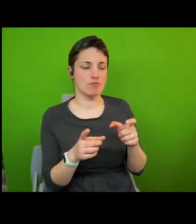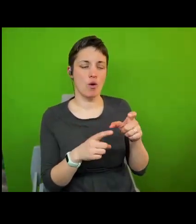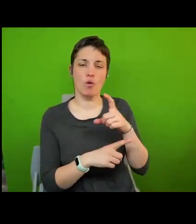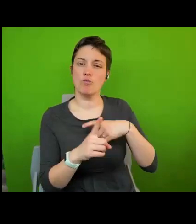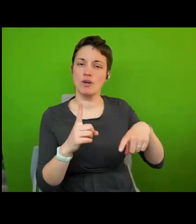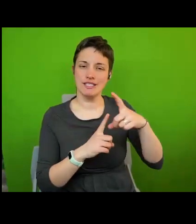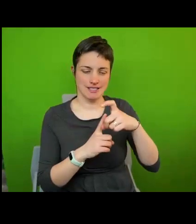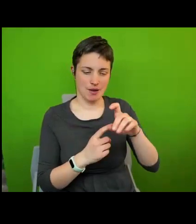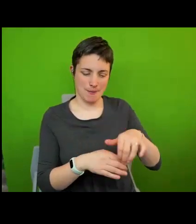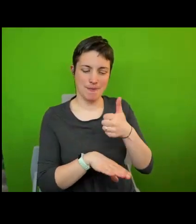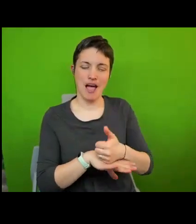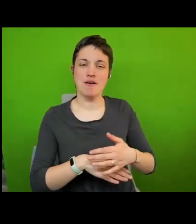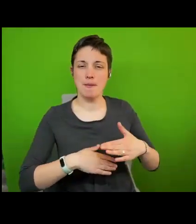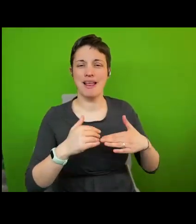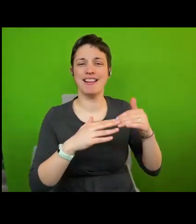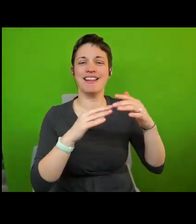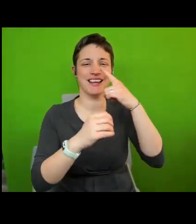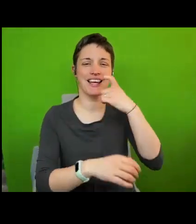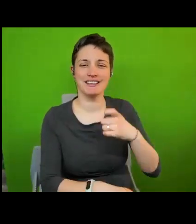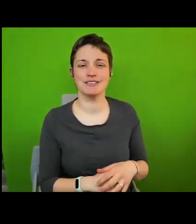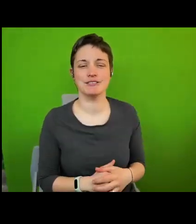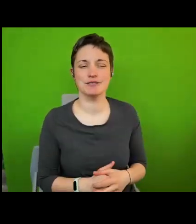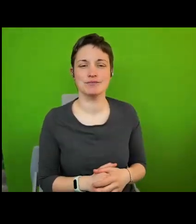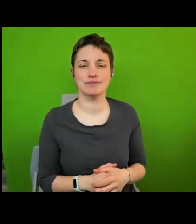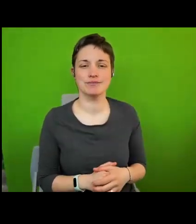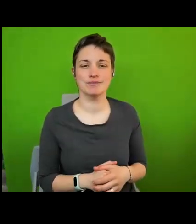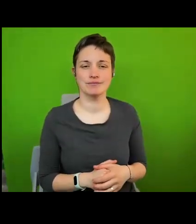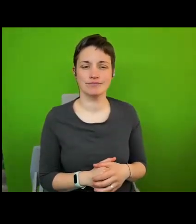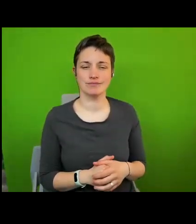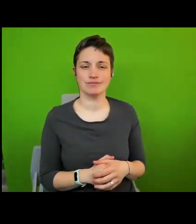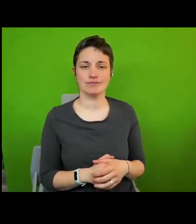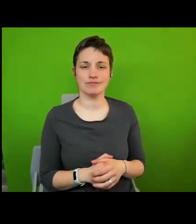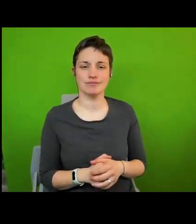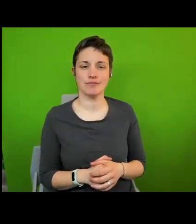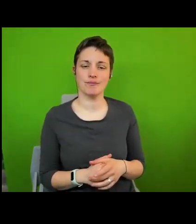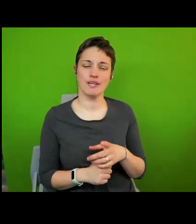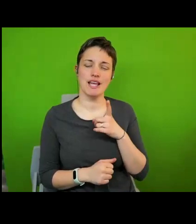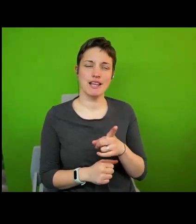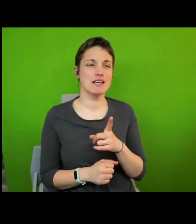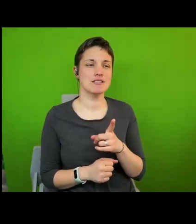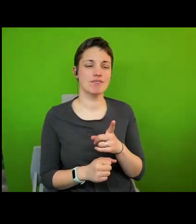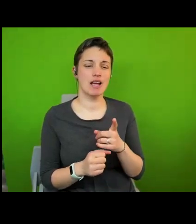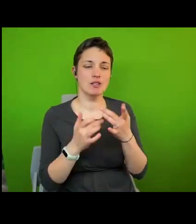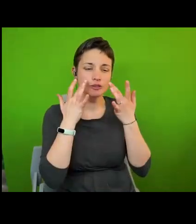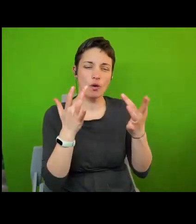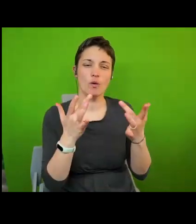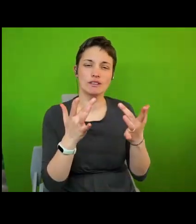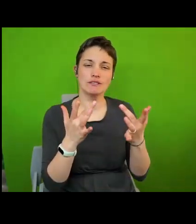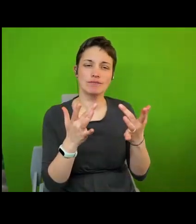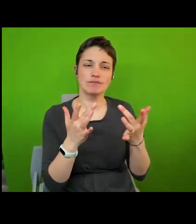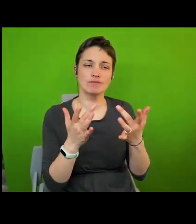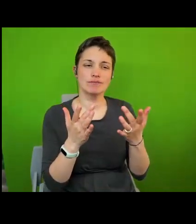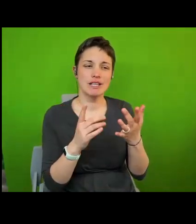it does clearly and i think this is the example of all successful human rights cities require